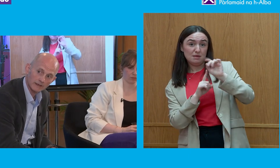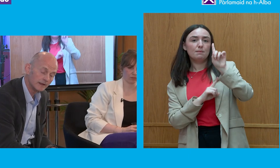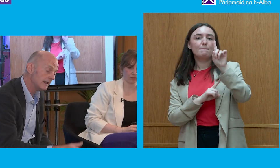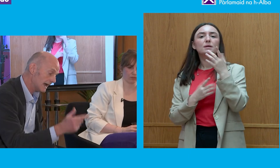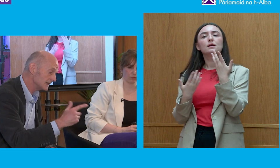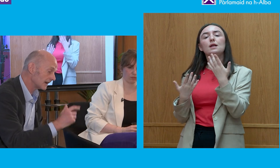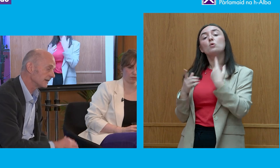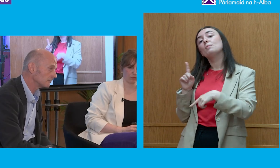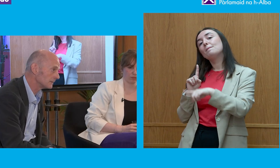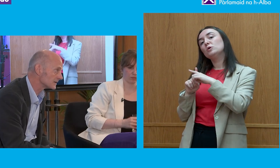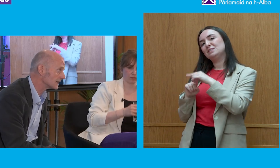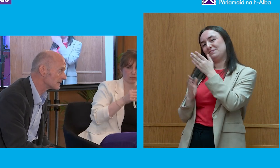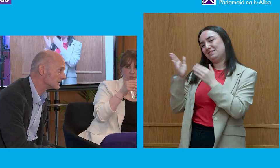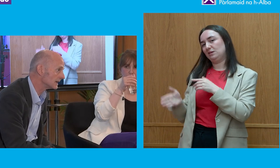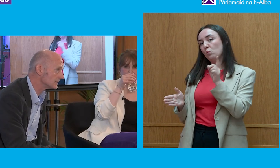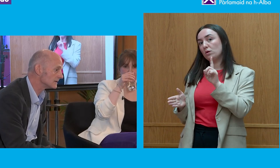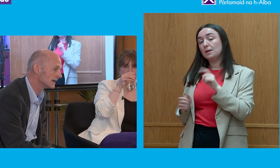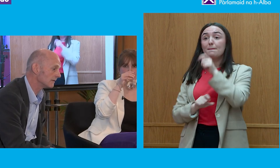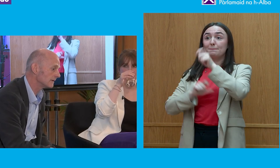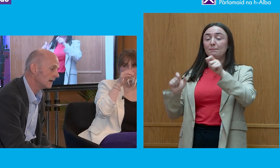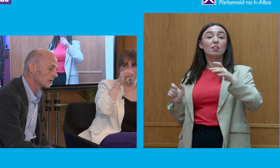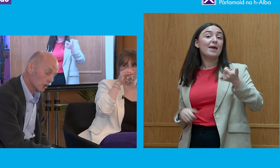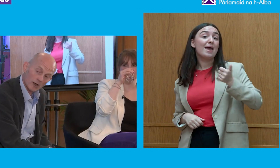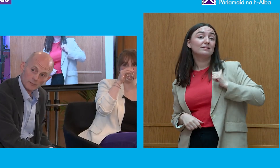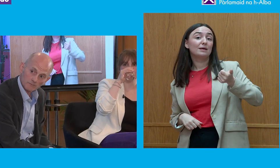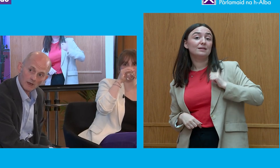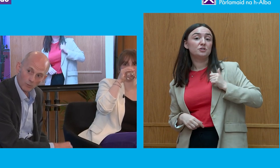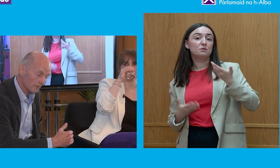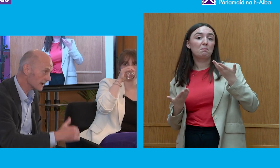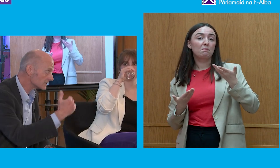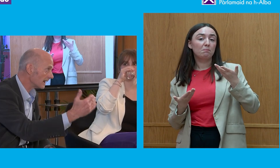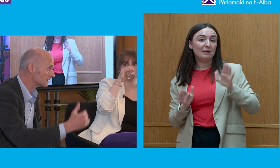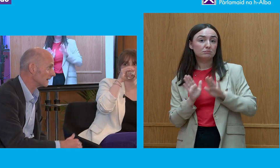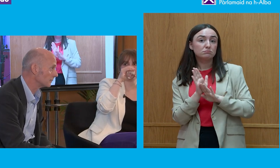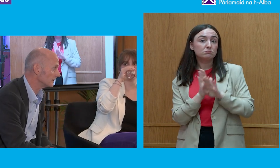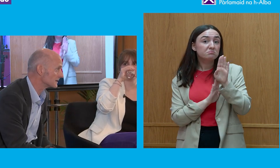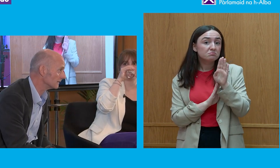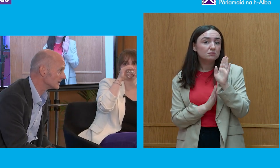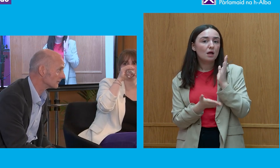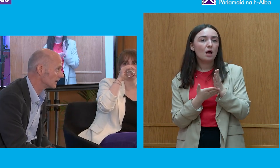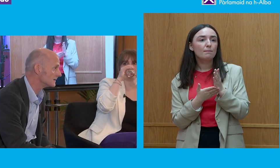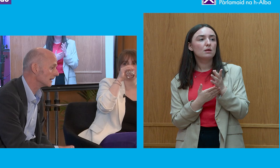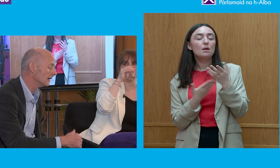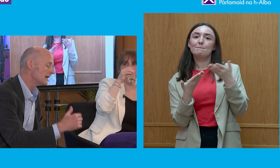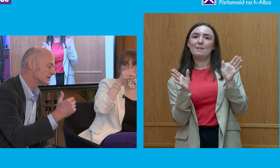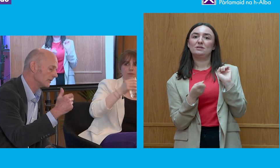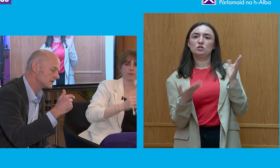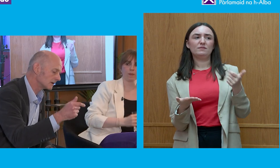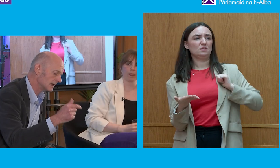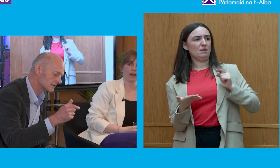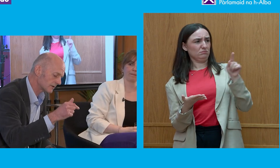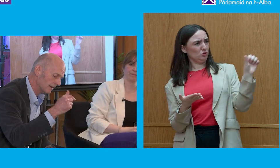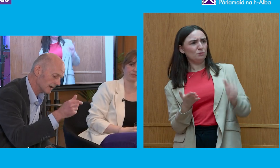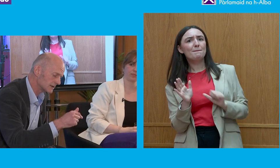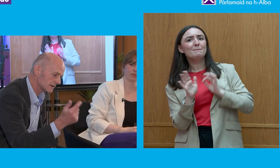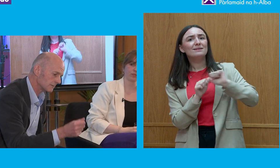that coin is, I think, people's expectations have gone up of what they expect of their public servants, I think, rightly so. So, just